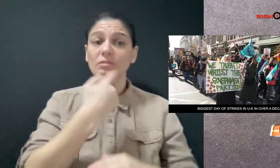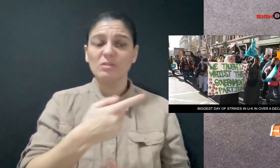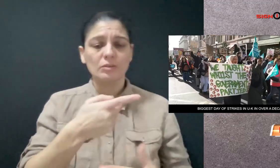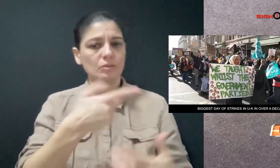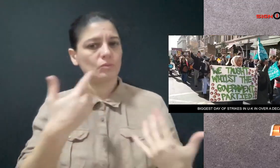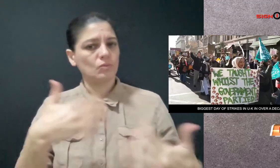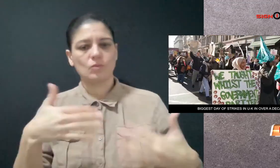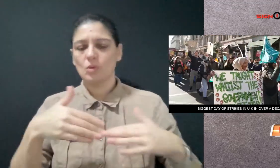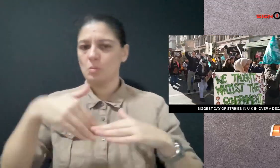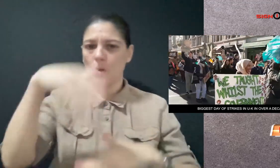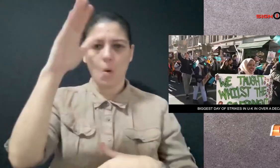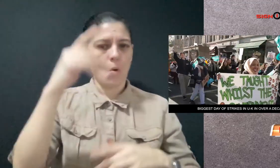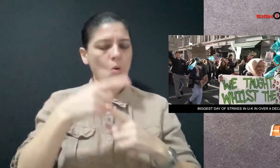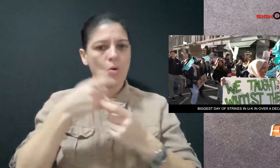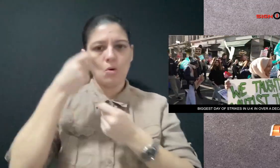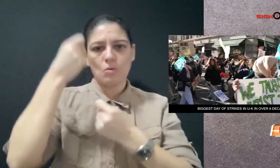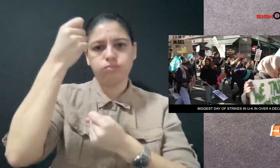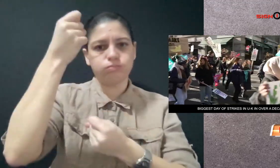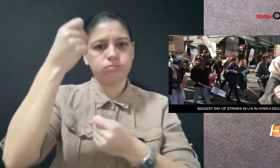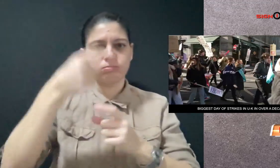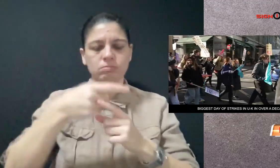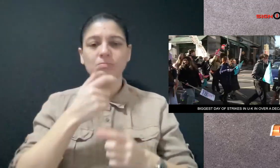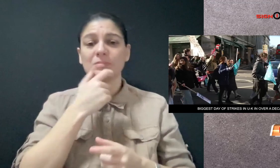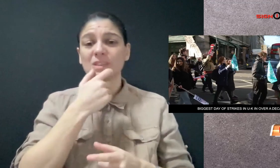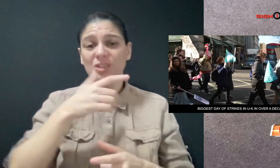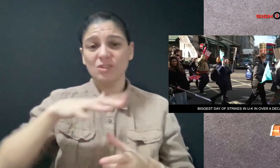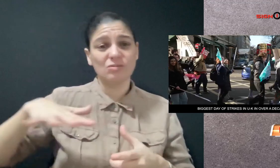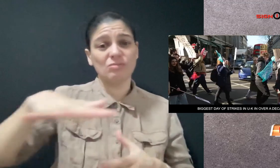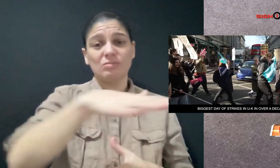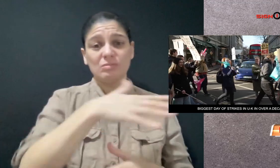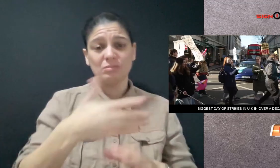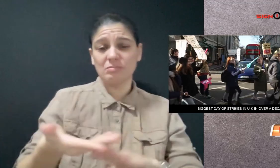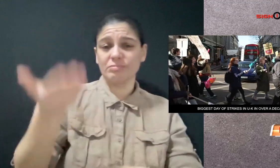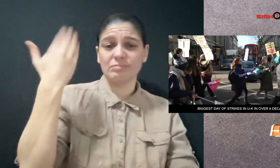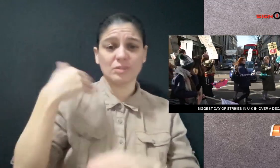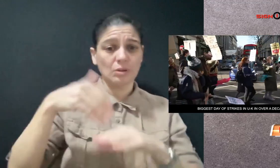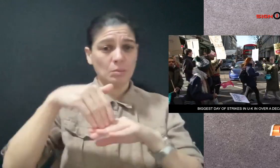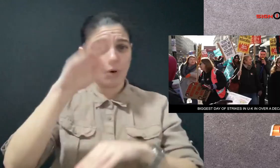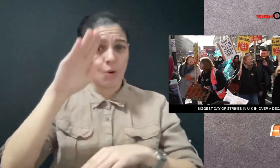Officials say it is the biggest strike in Britain in more than a decade.